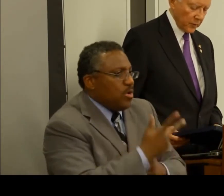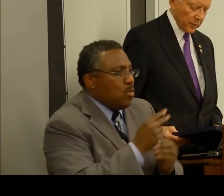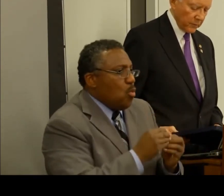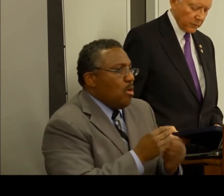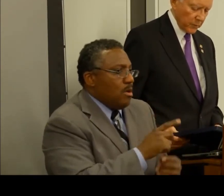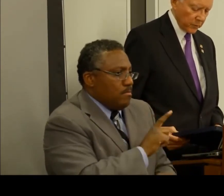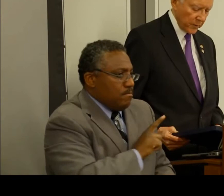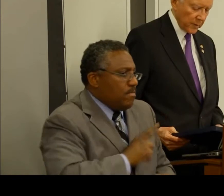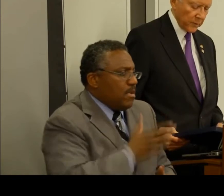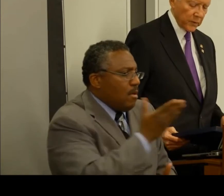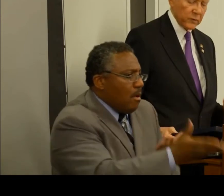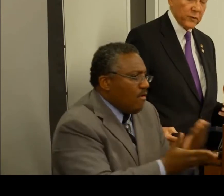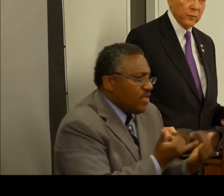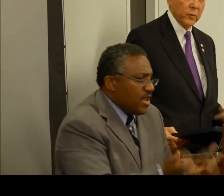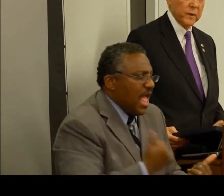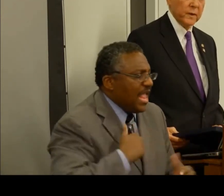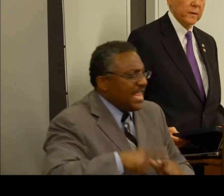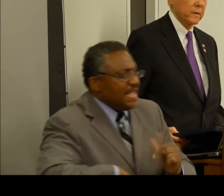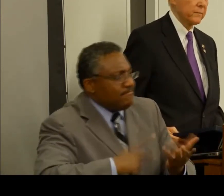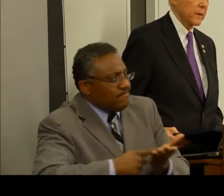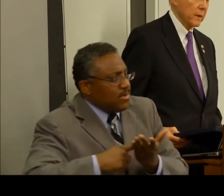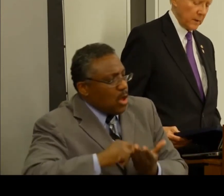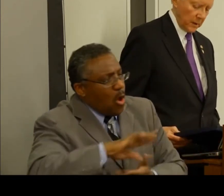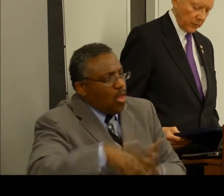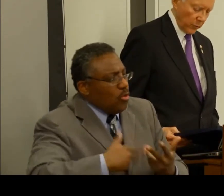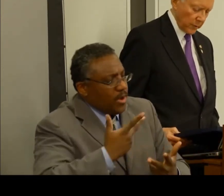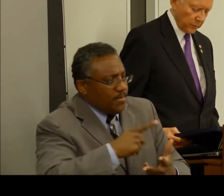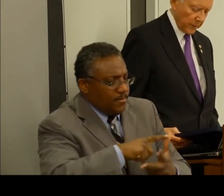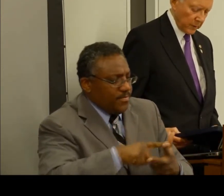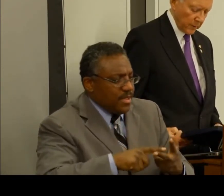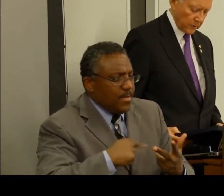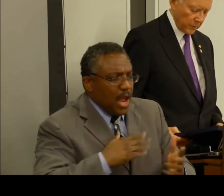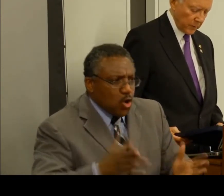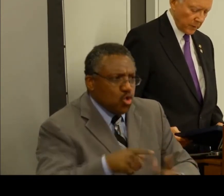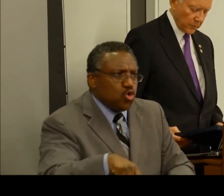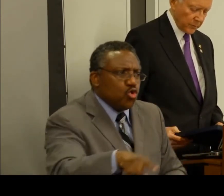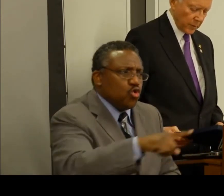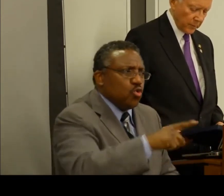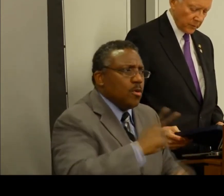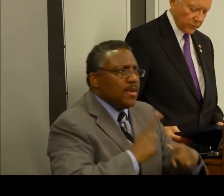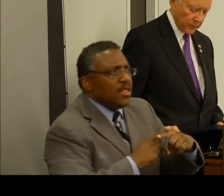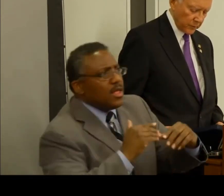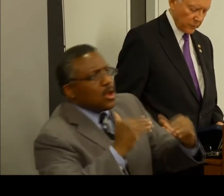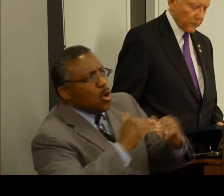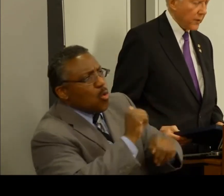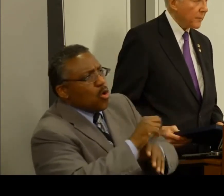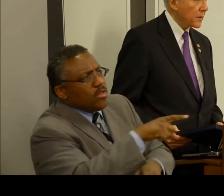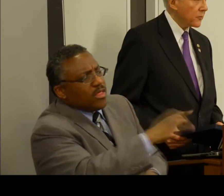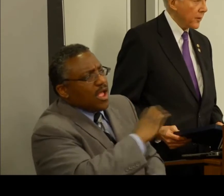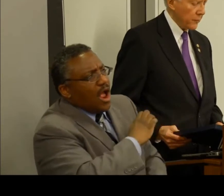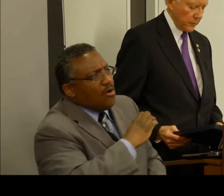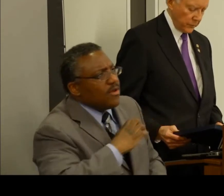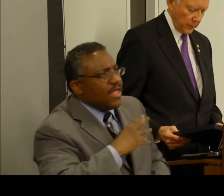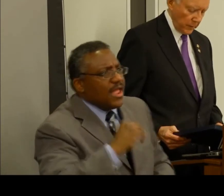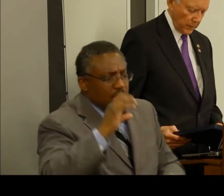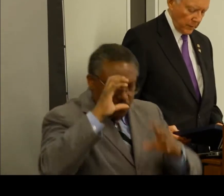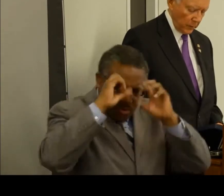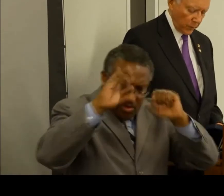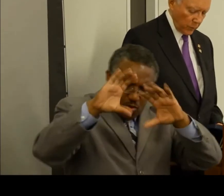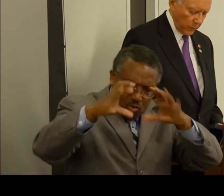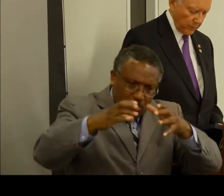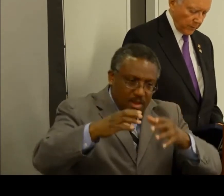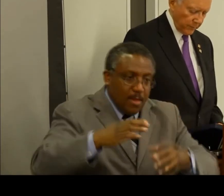time to discuss all of these bills right now, I urge everyone here, as well as my colleagues in Congress and the administration, to examine these efforts